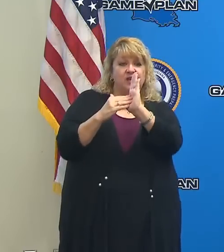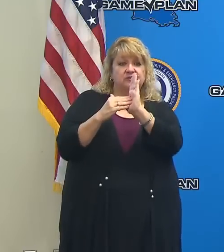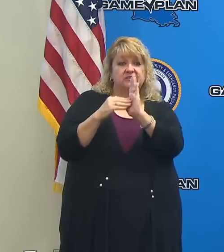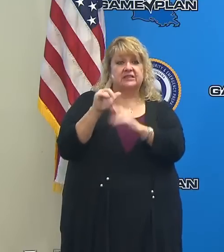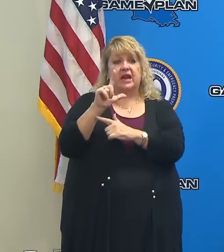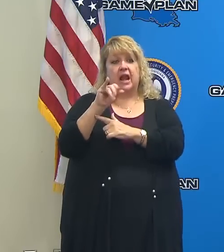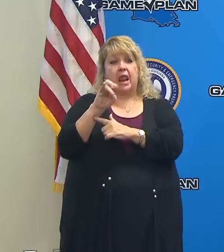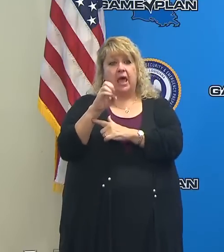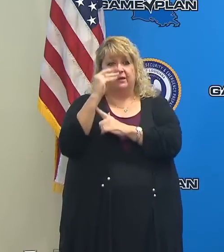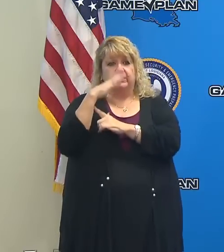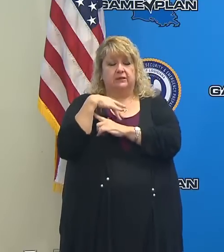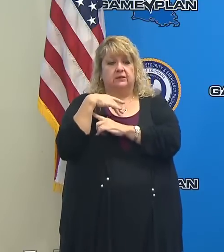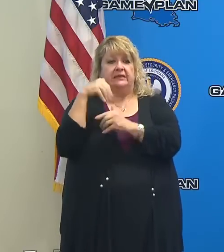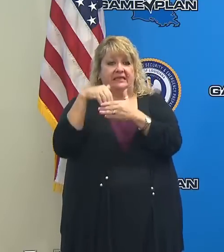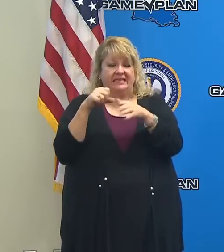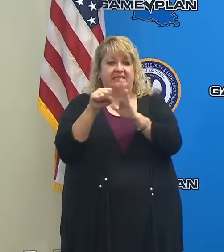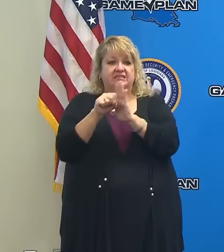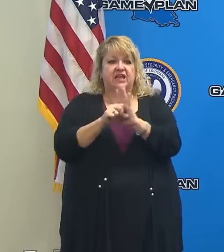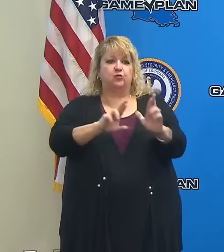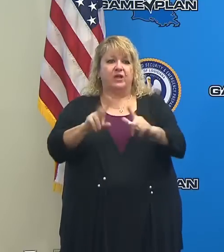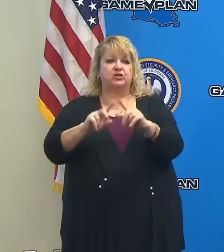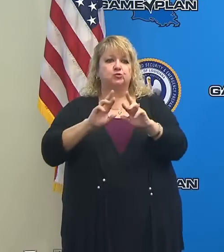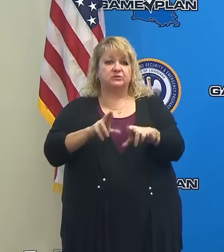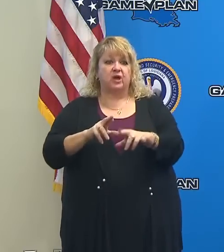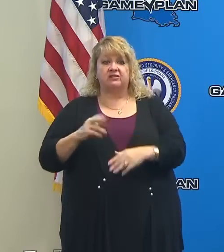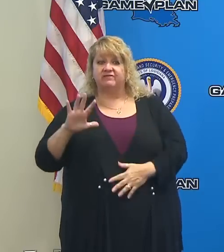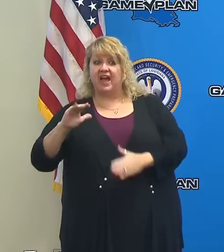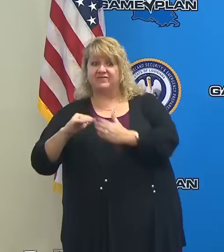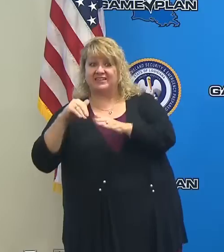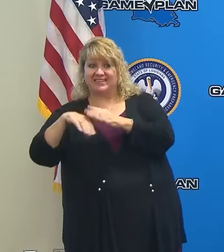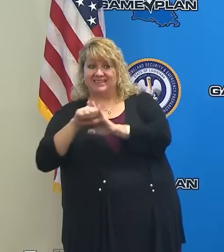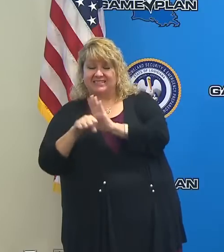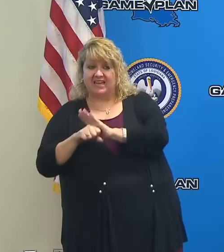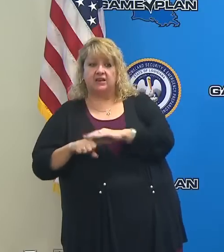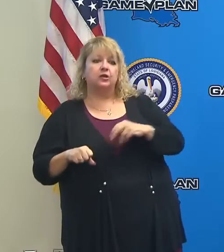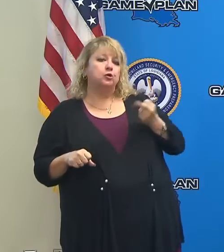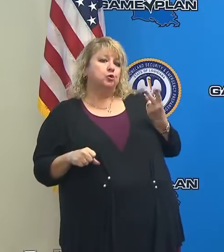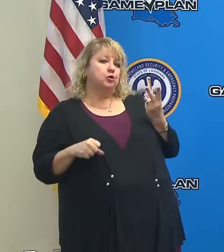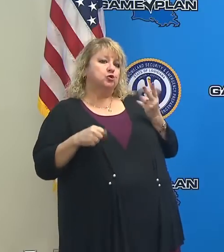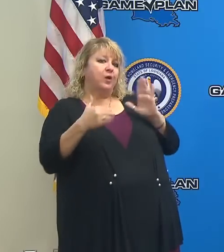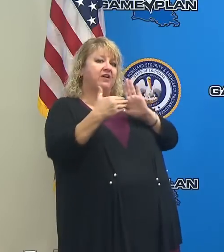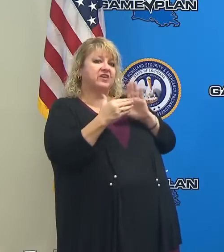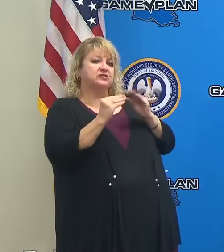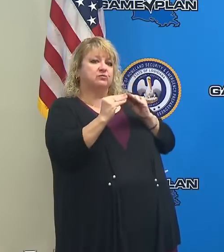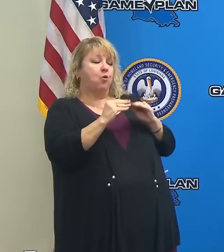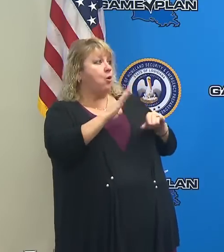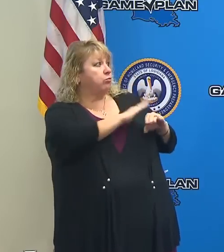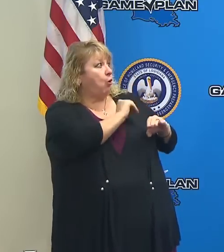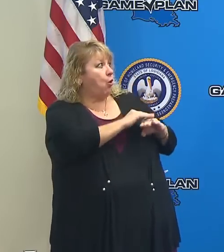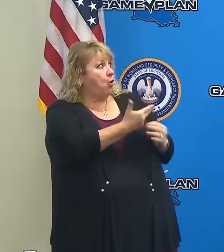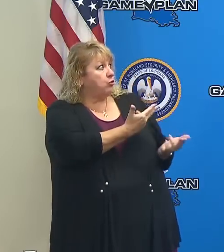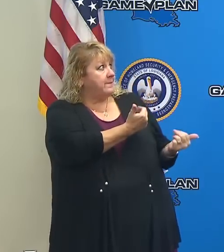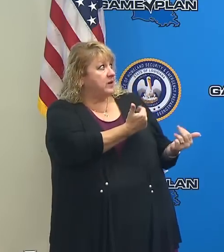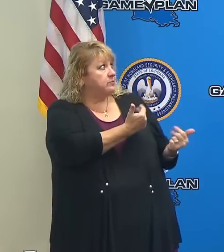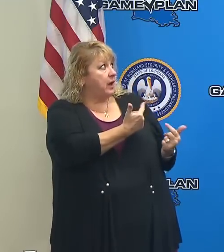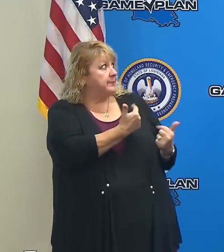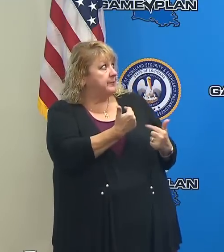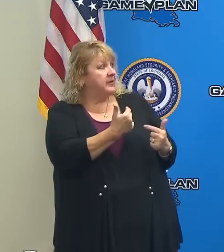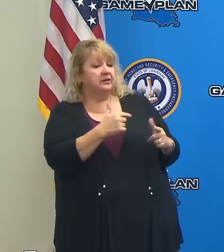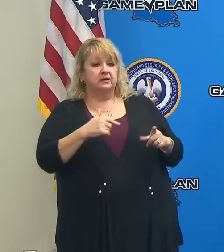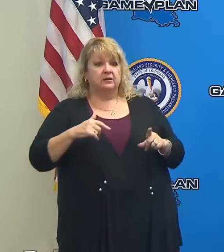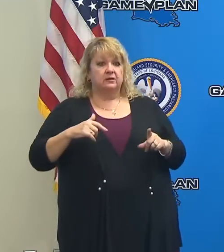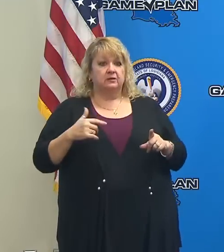state ready to respond and almost 12,000 more postured to come in when they're called, but there's going to be a period of time